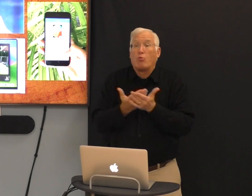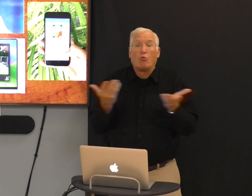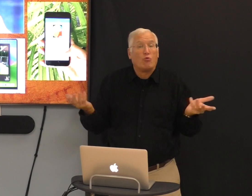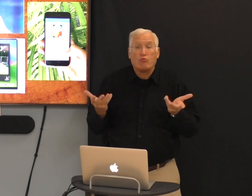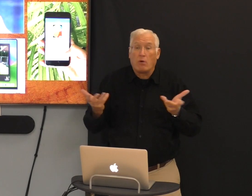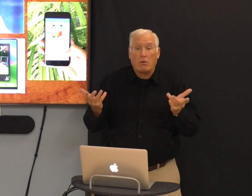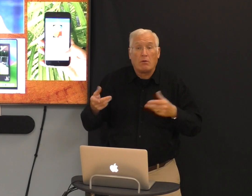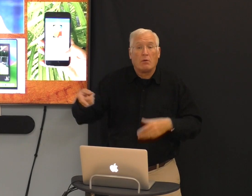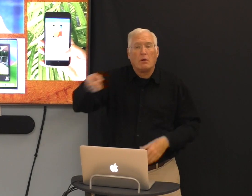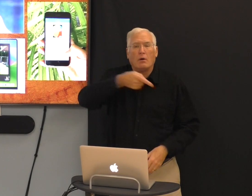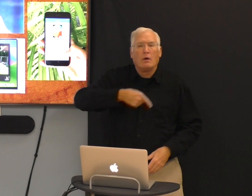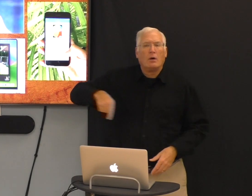But what's not good?